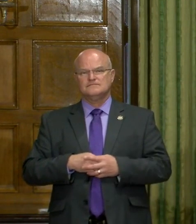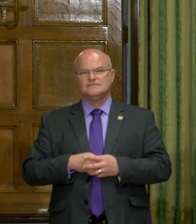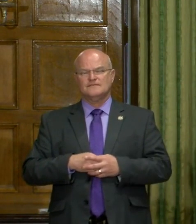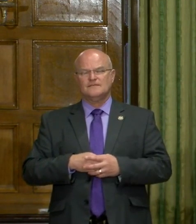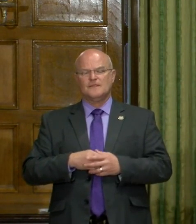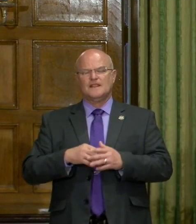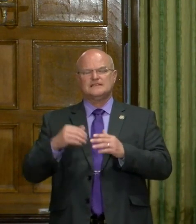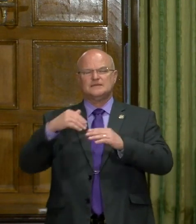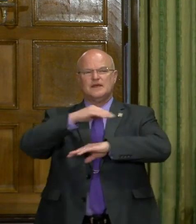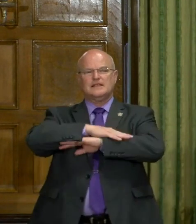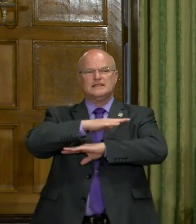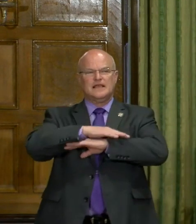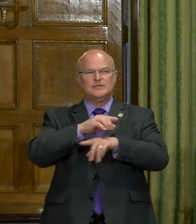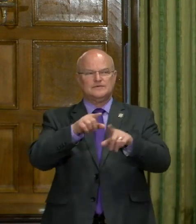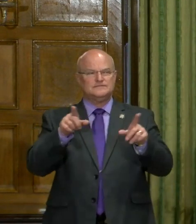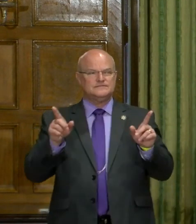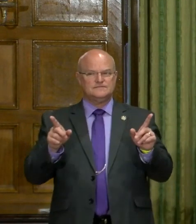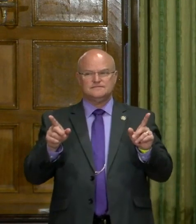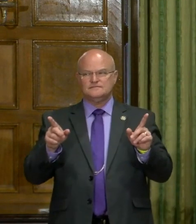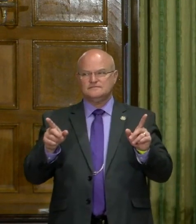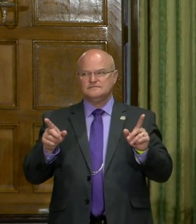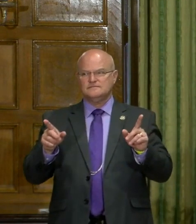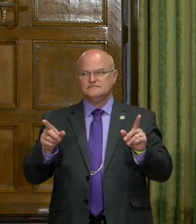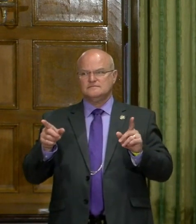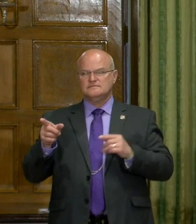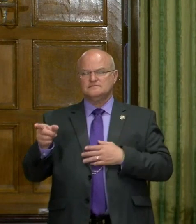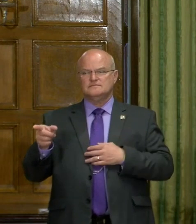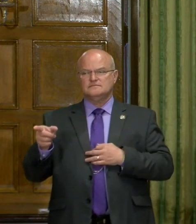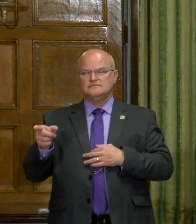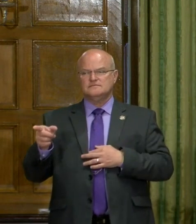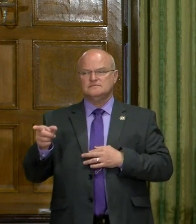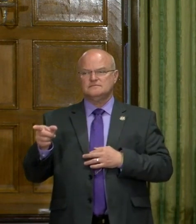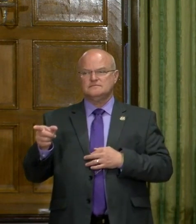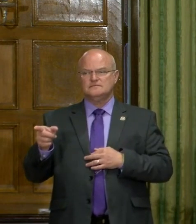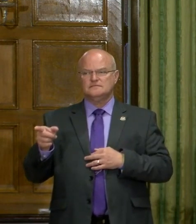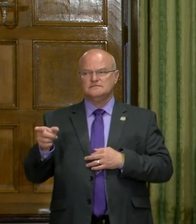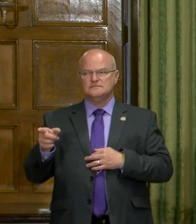Let's come back to the table here. Eddie? The, uh,